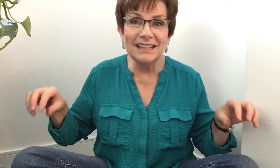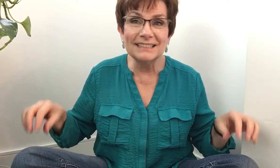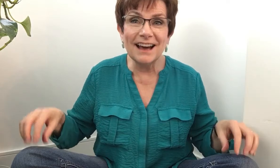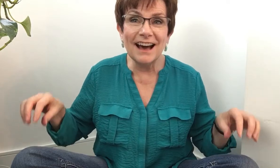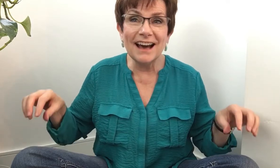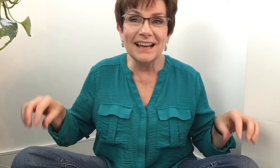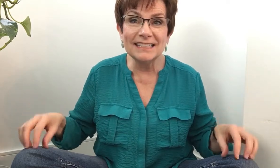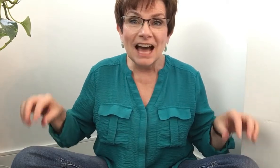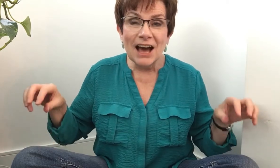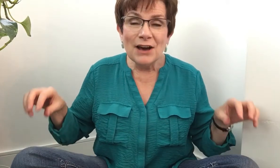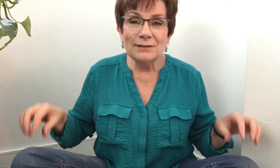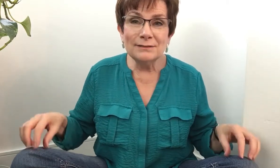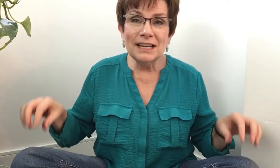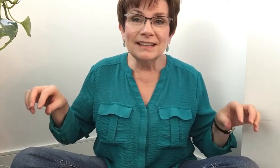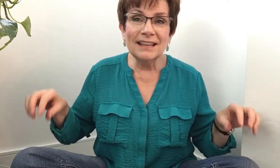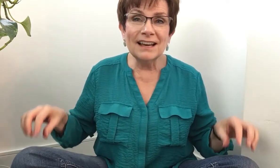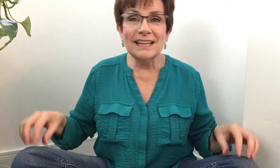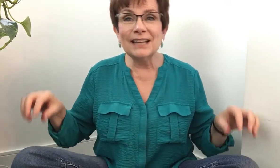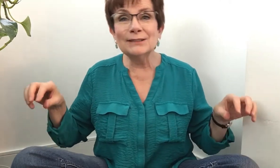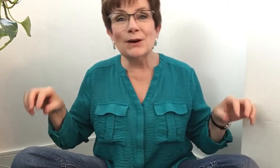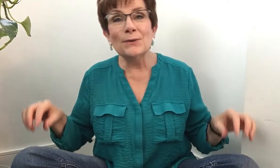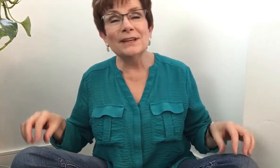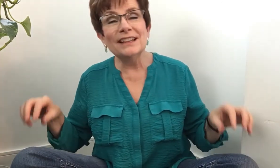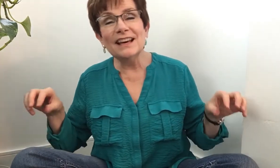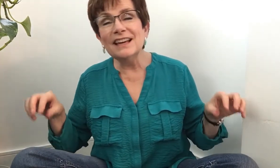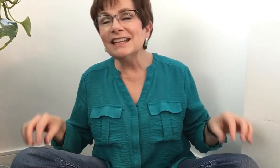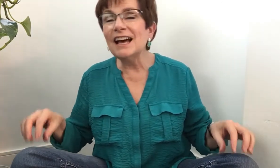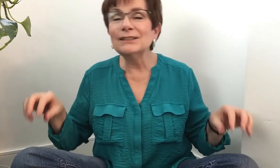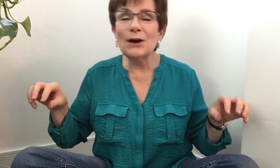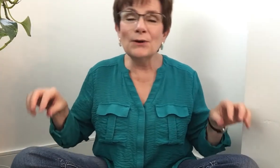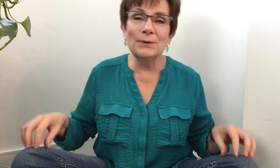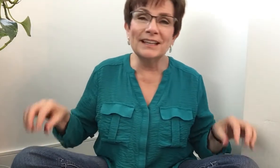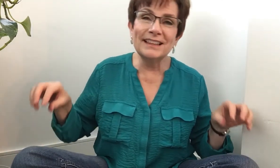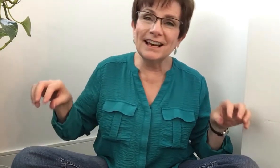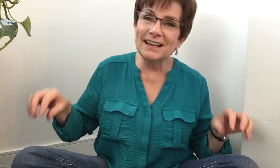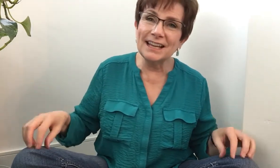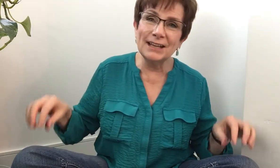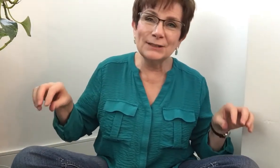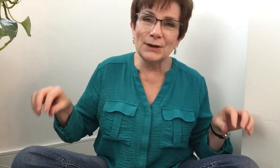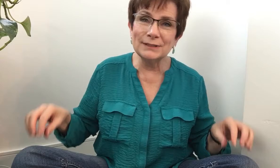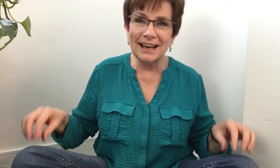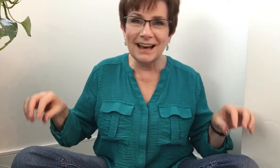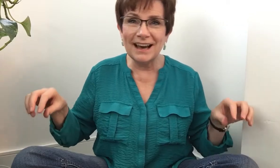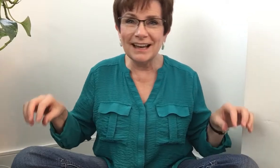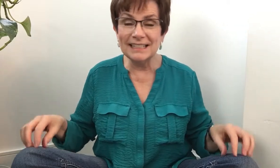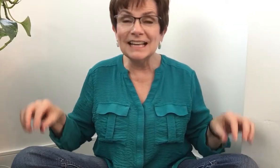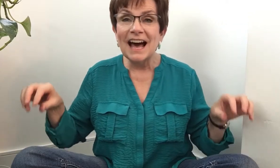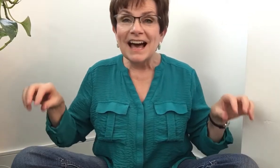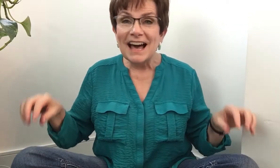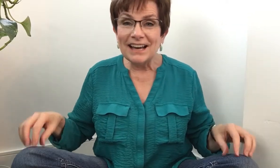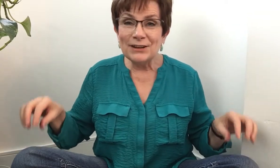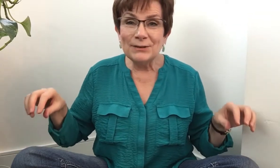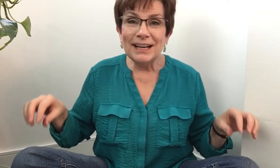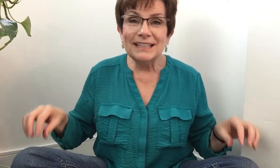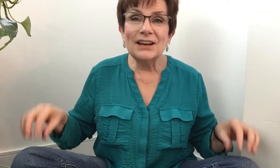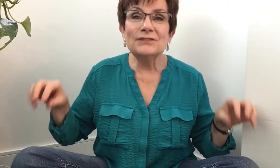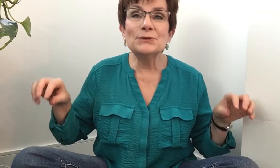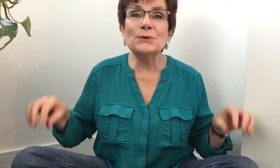night. With a yellow, with a yellow, with a yellow light. How I love to